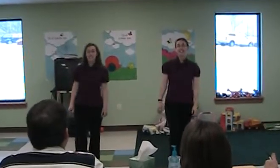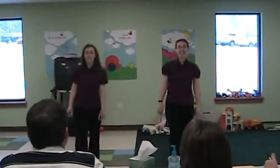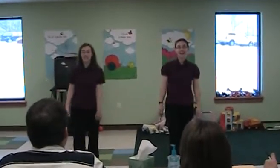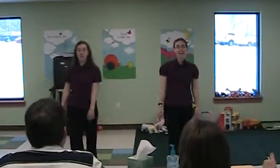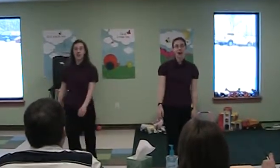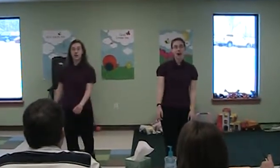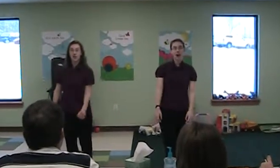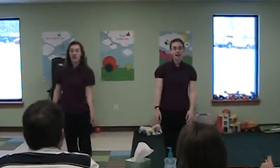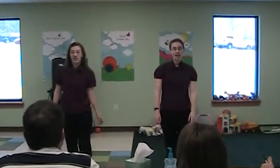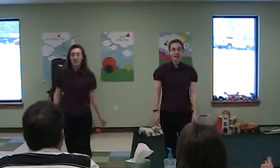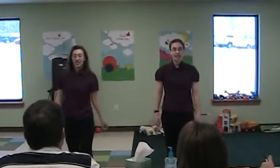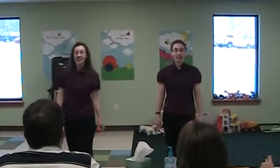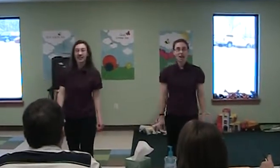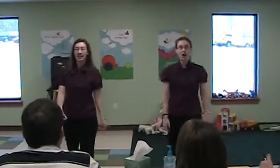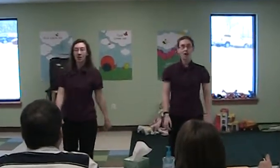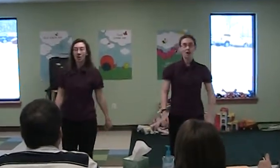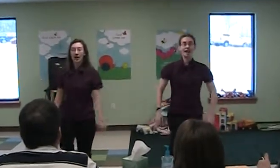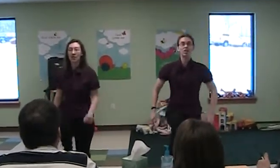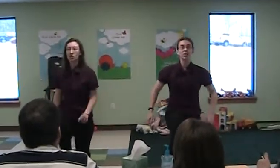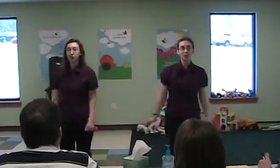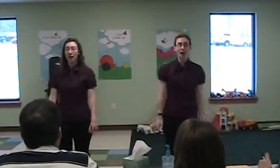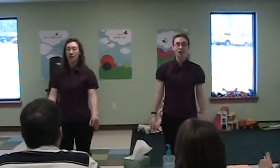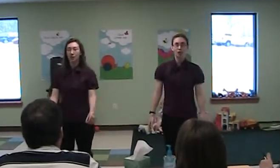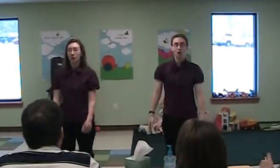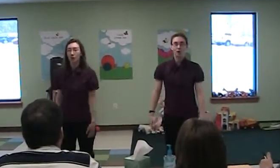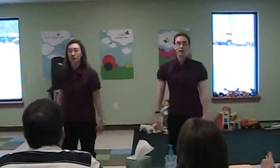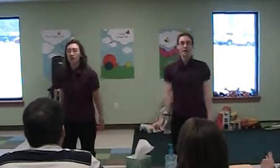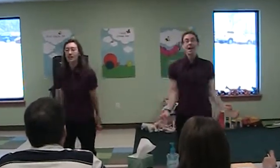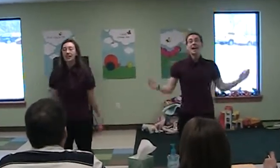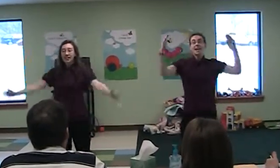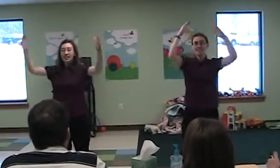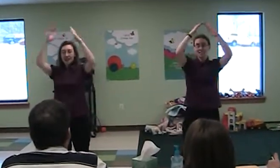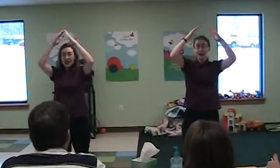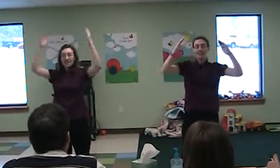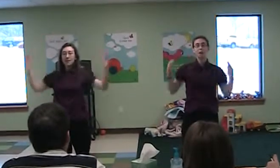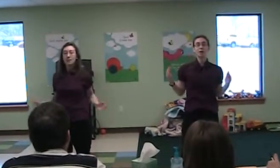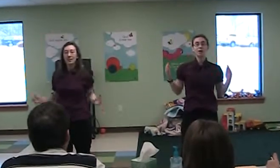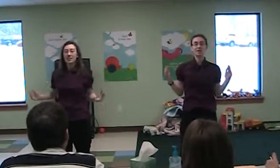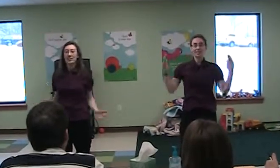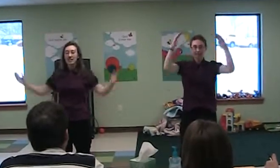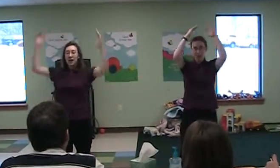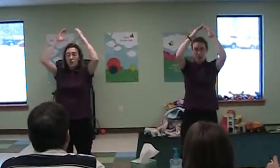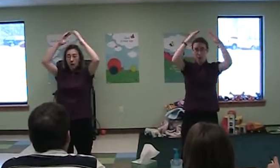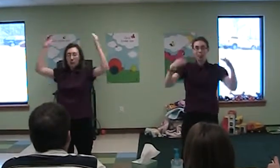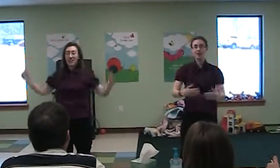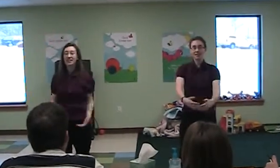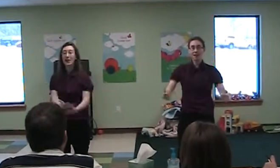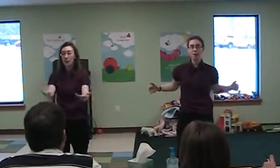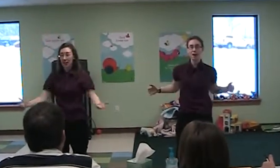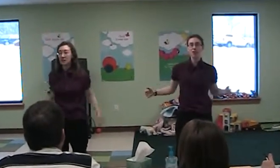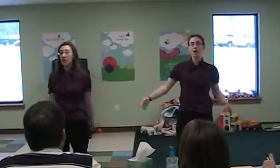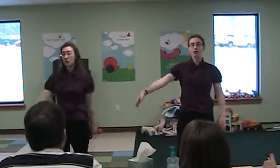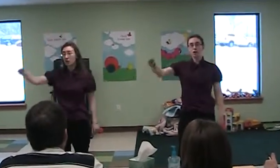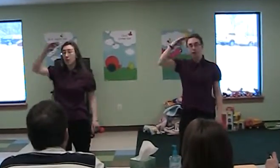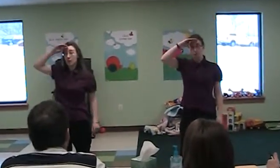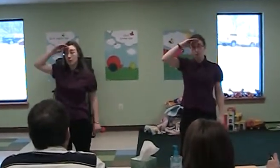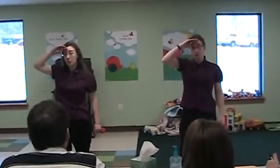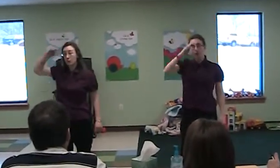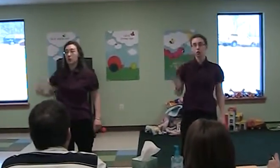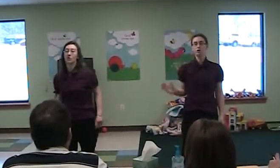But here, here, it is frightful. He designed St. Peter's, he designed the Pope, he designed the Pantheon, the Uniform of the Pope Soldiers,